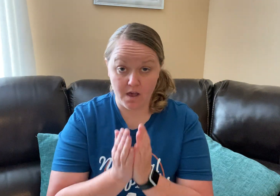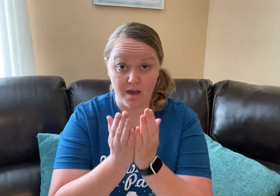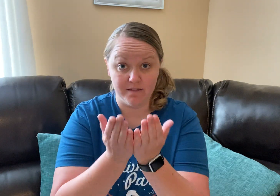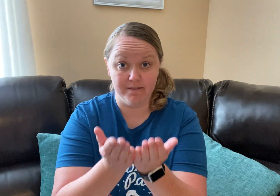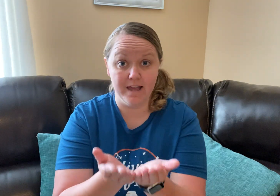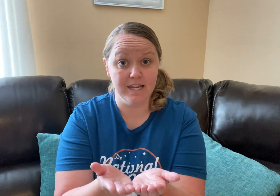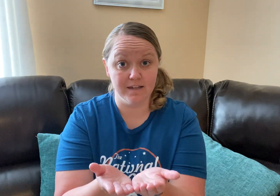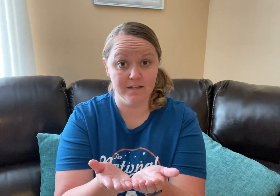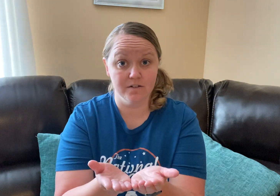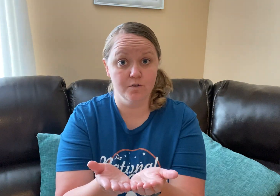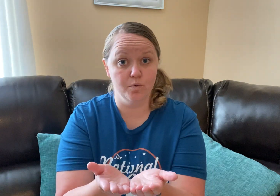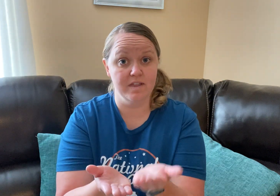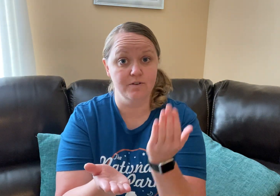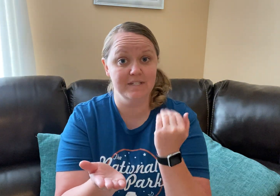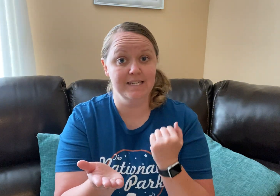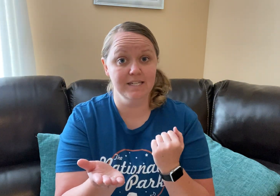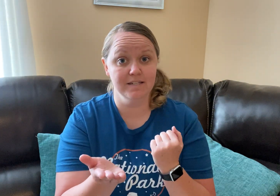Athletic, without ick.